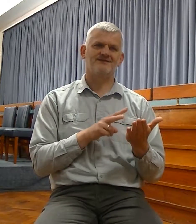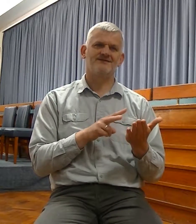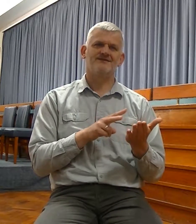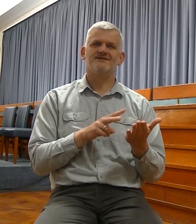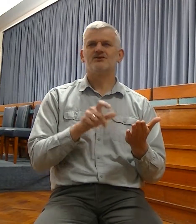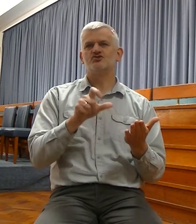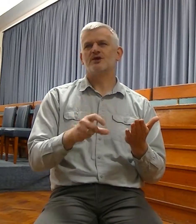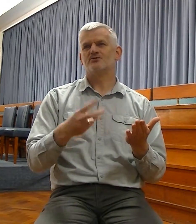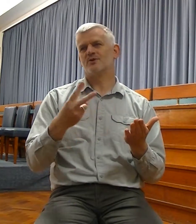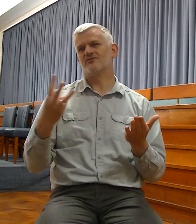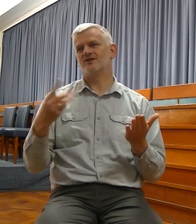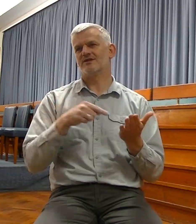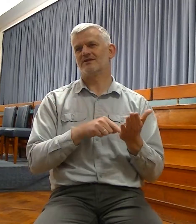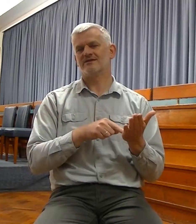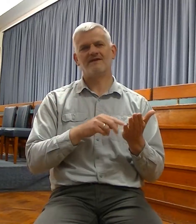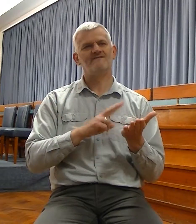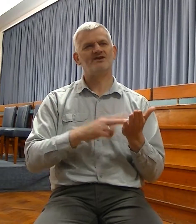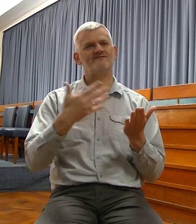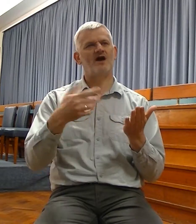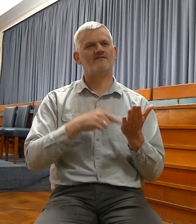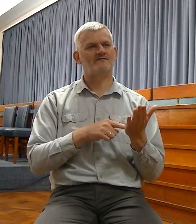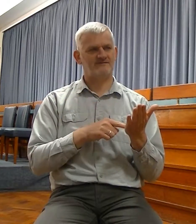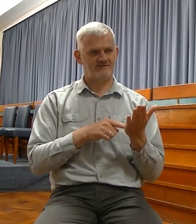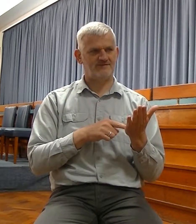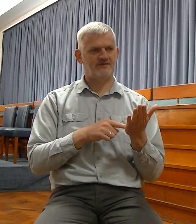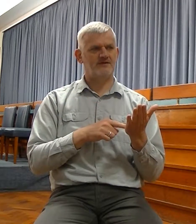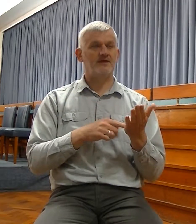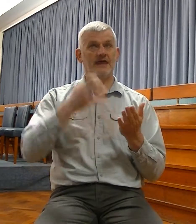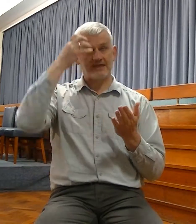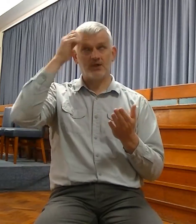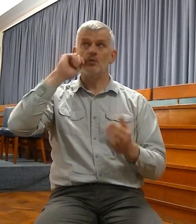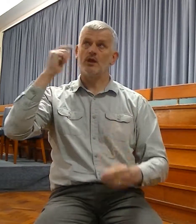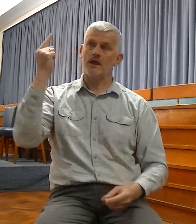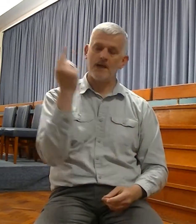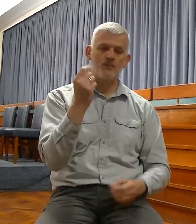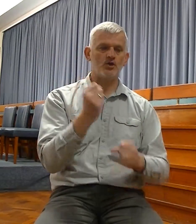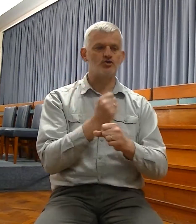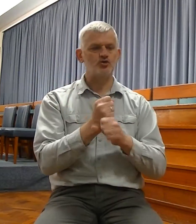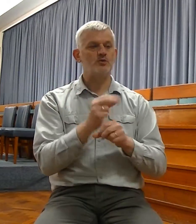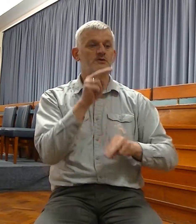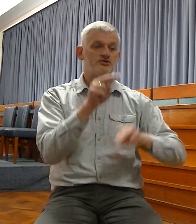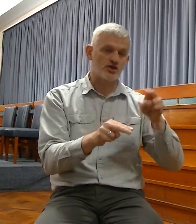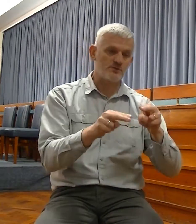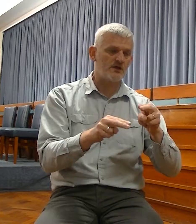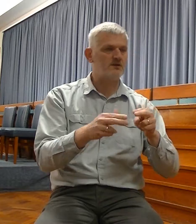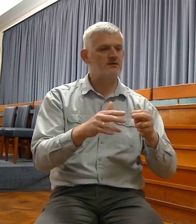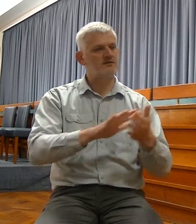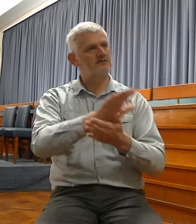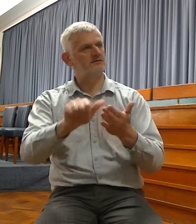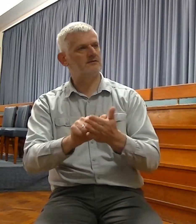branch, the king, shall execute judgment and justice. And, of course, at the end of the age, he shall be